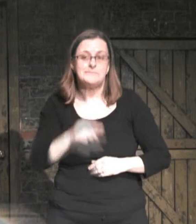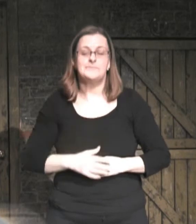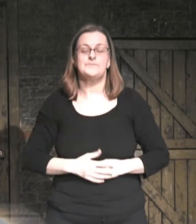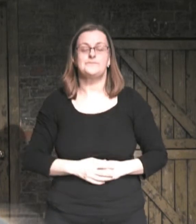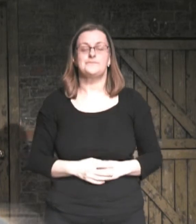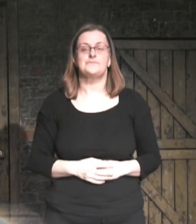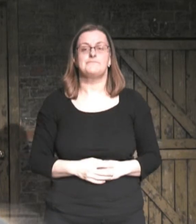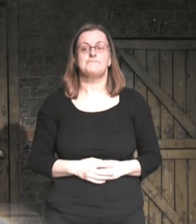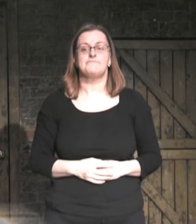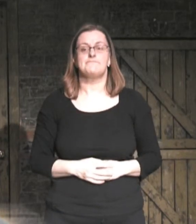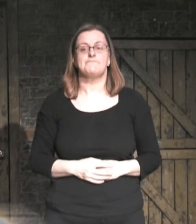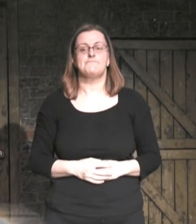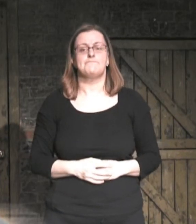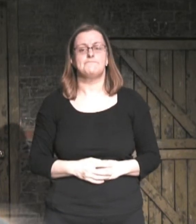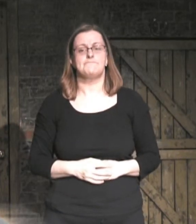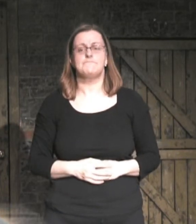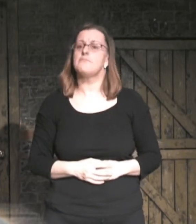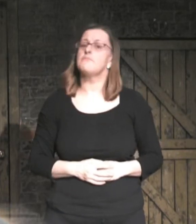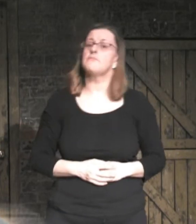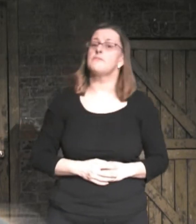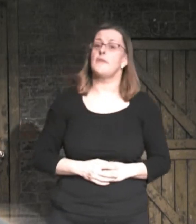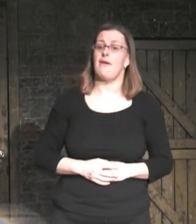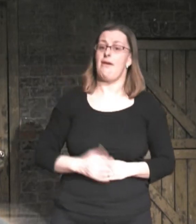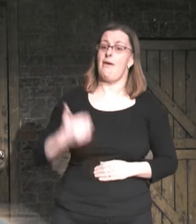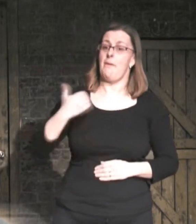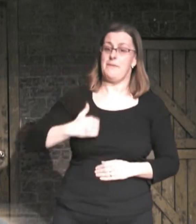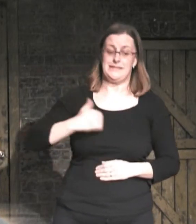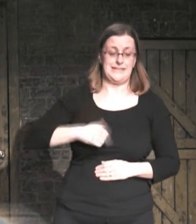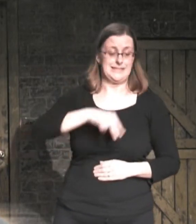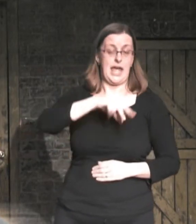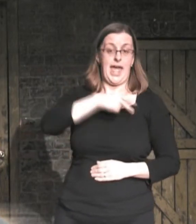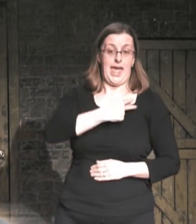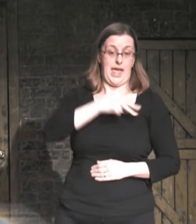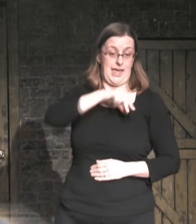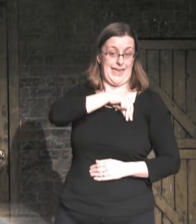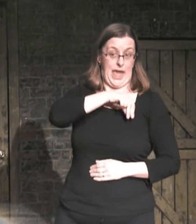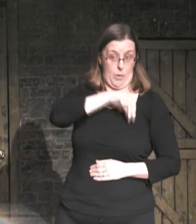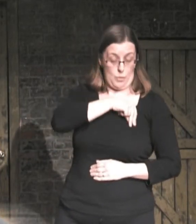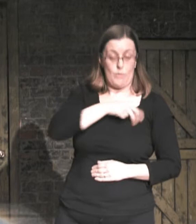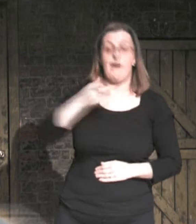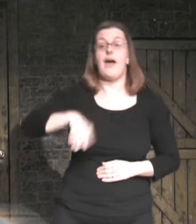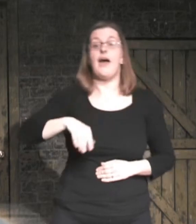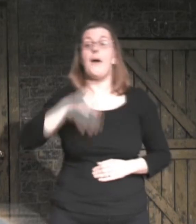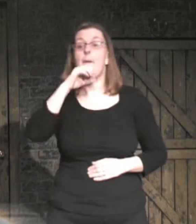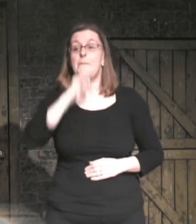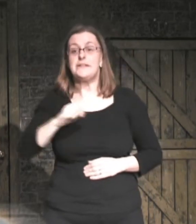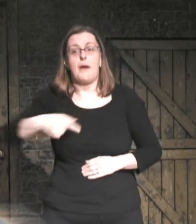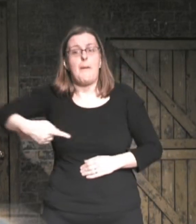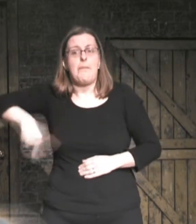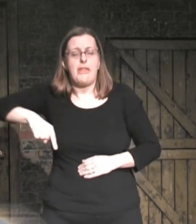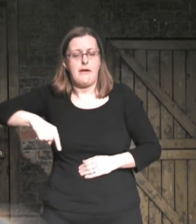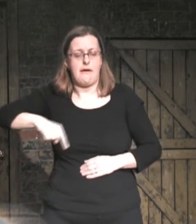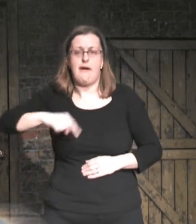Two characters Mrs. Careworn and Mr. Belega speak in a nonsense language.